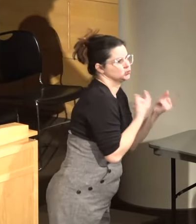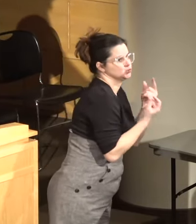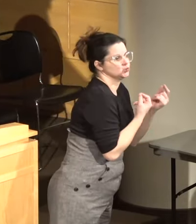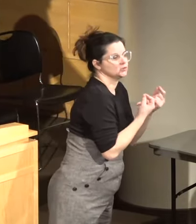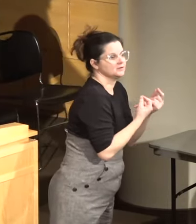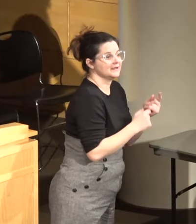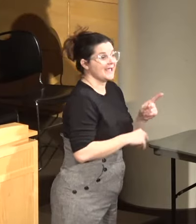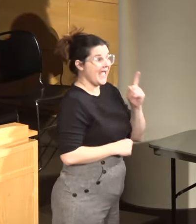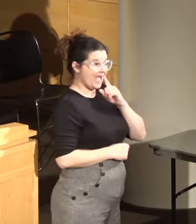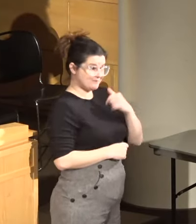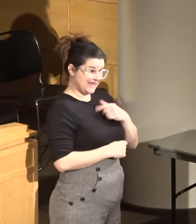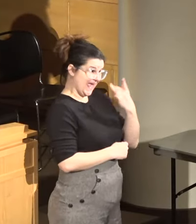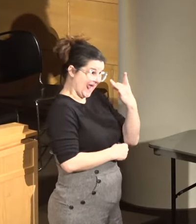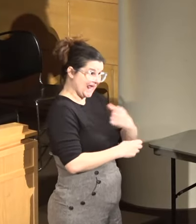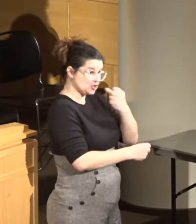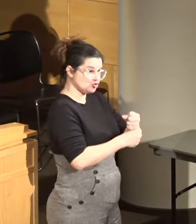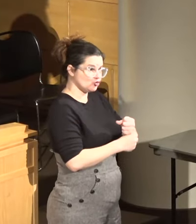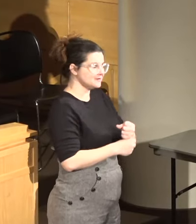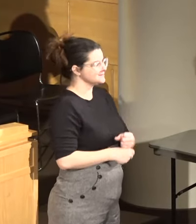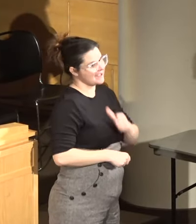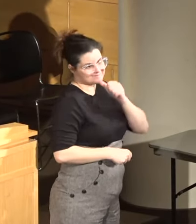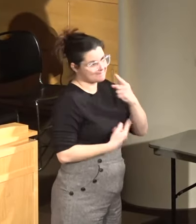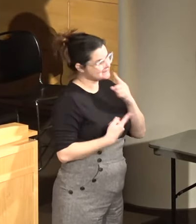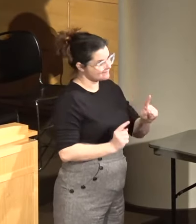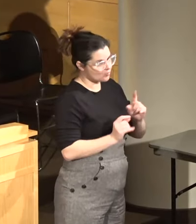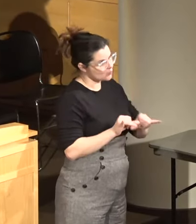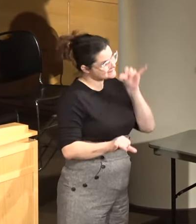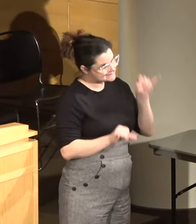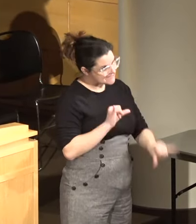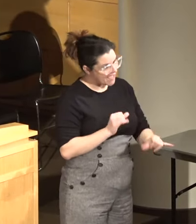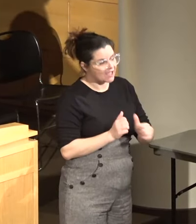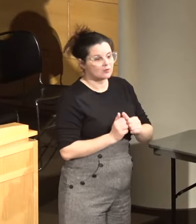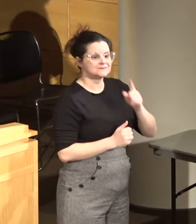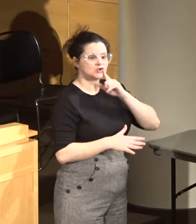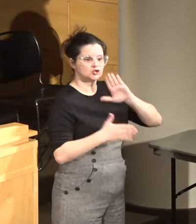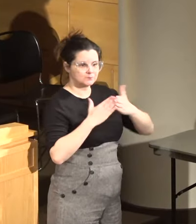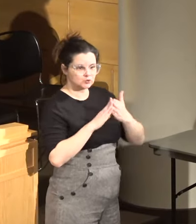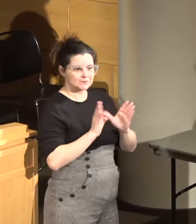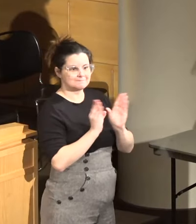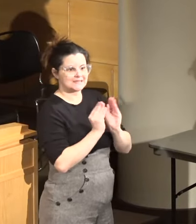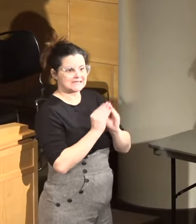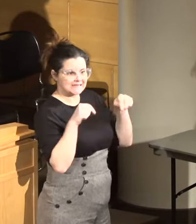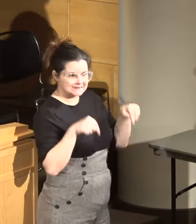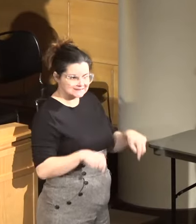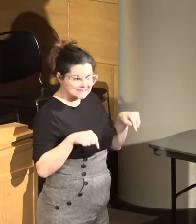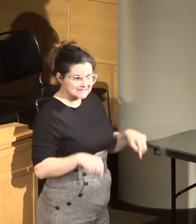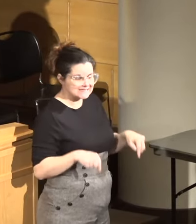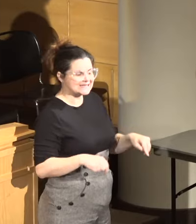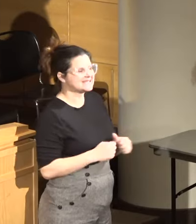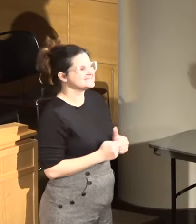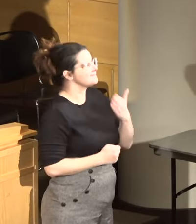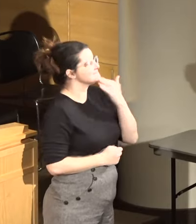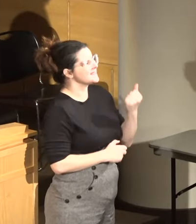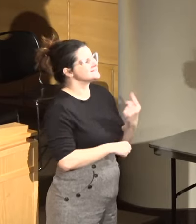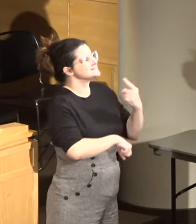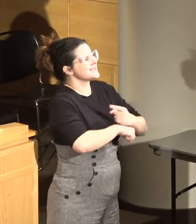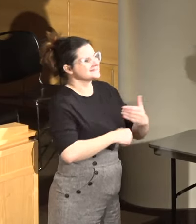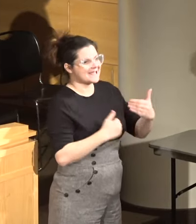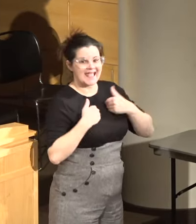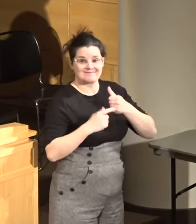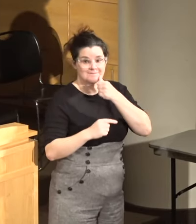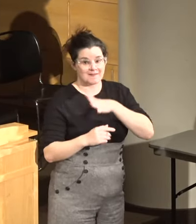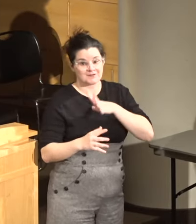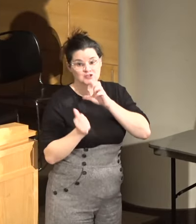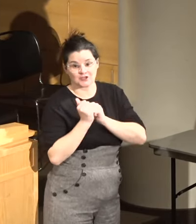They have not been successful in waiting us out. We also hold commuter meetings like this. It's the best days I have, ma'am.